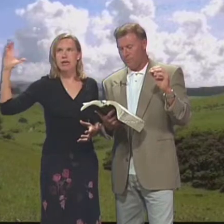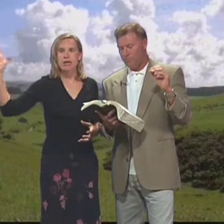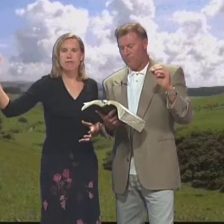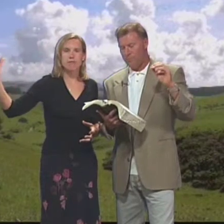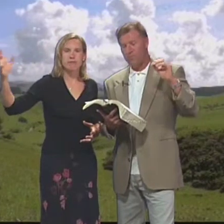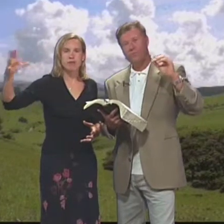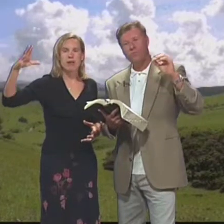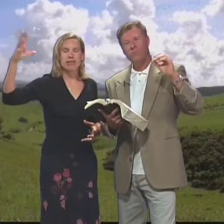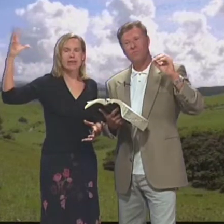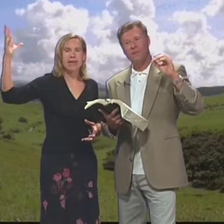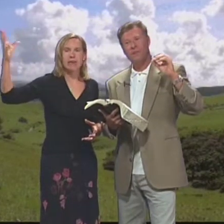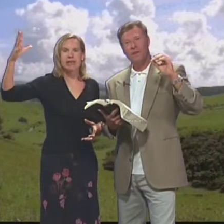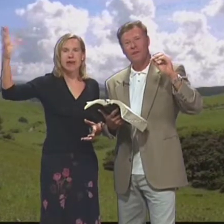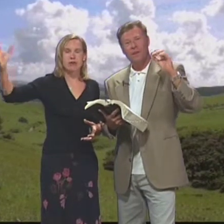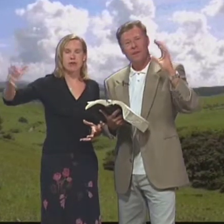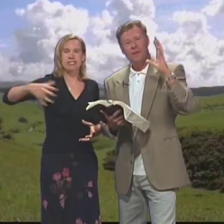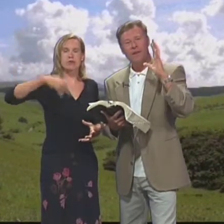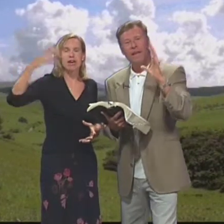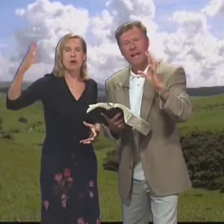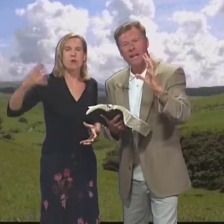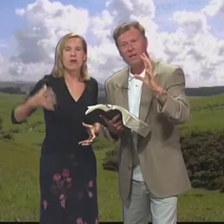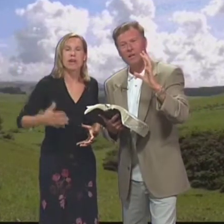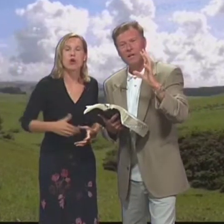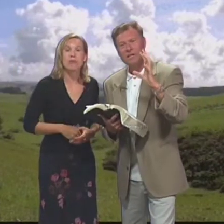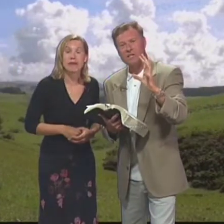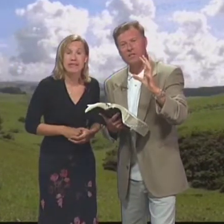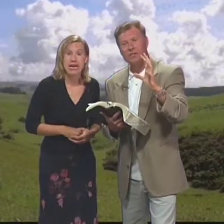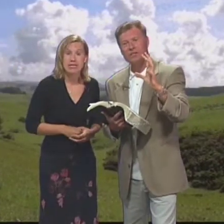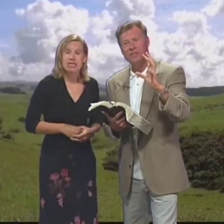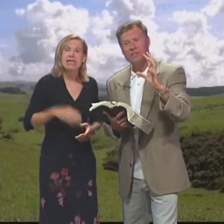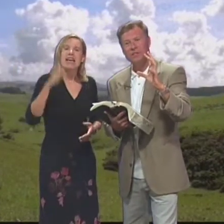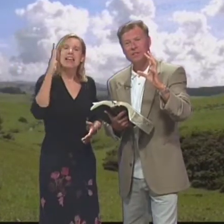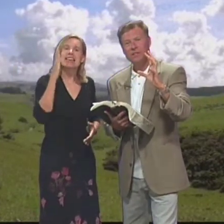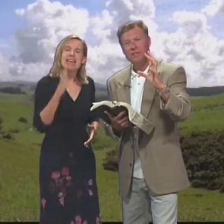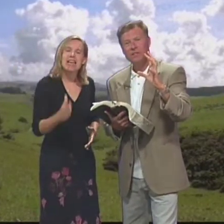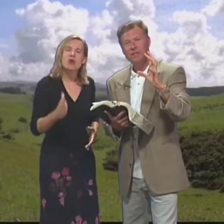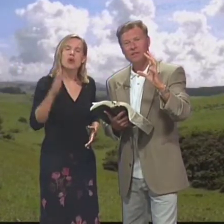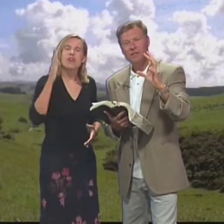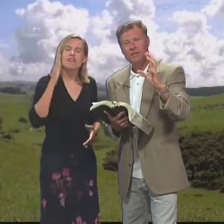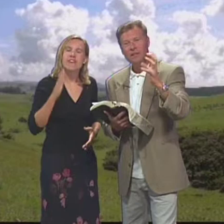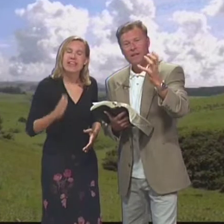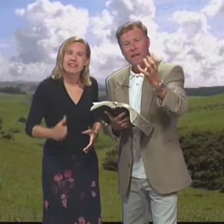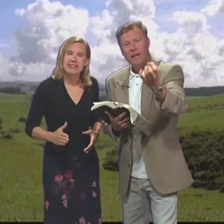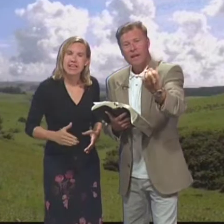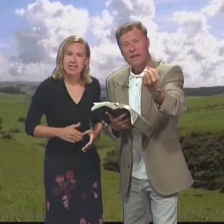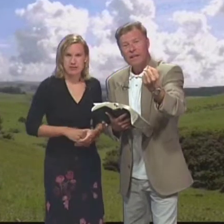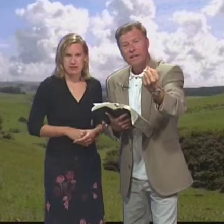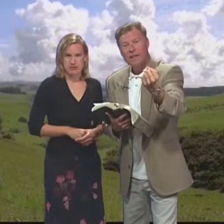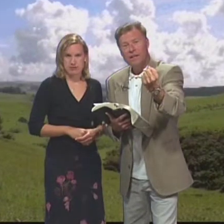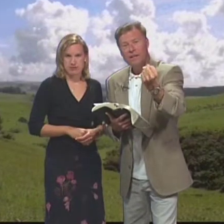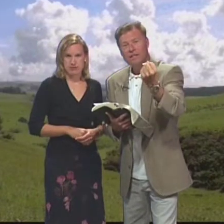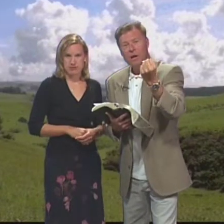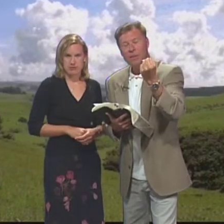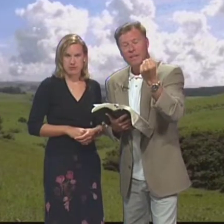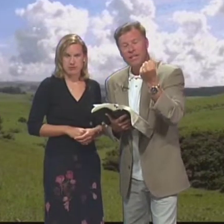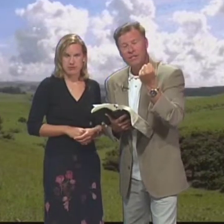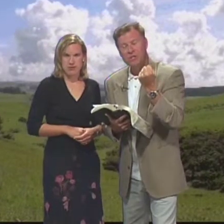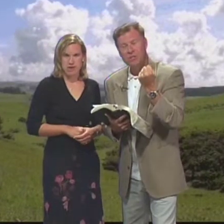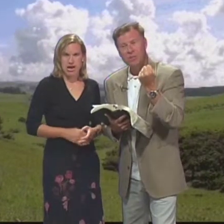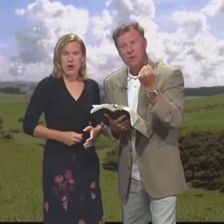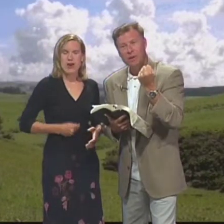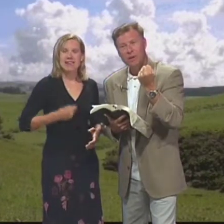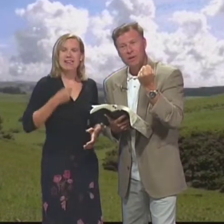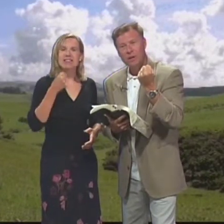cualquier IBM O lo que sea Una gran compañía El reino es diferente There is a